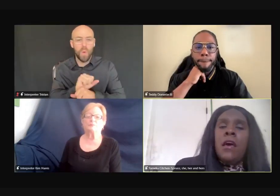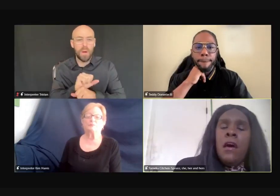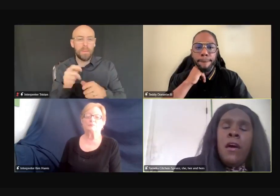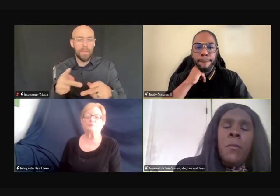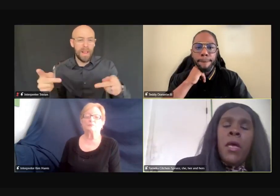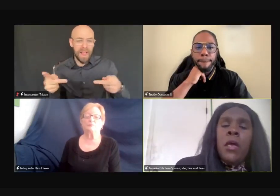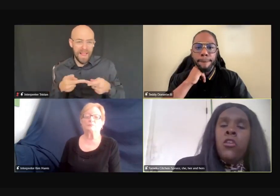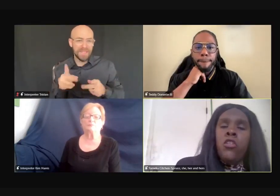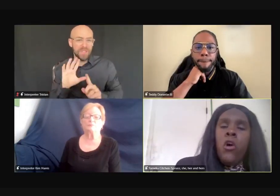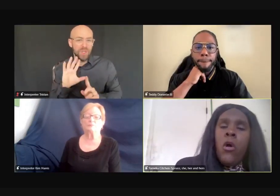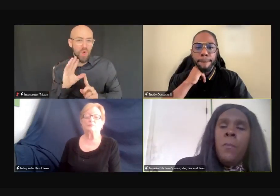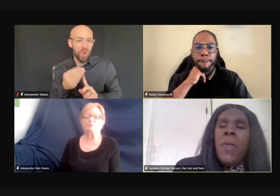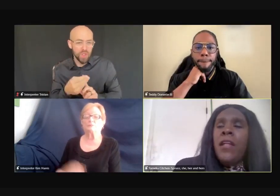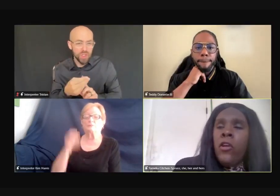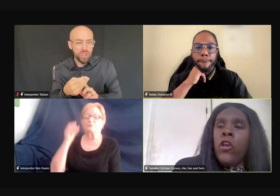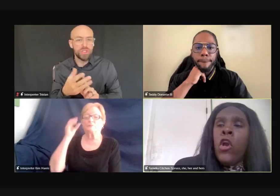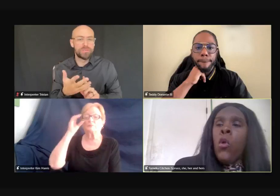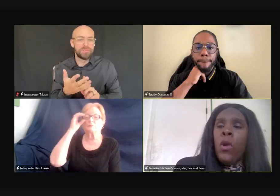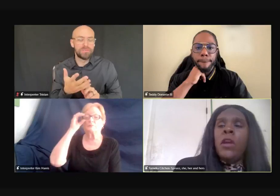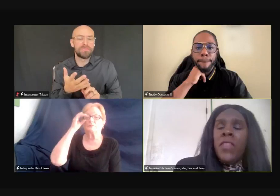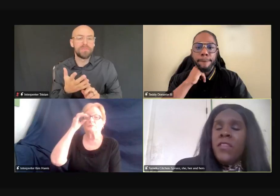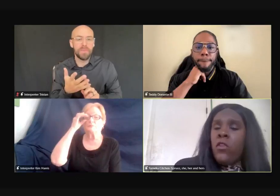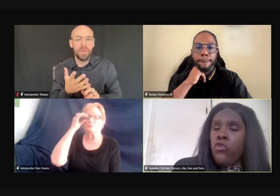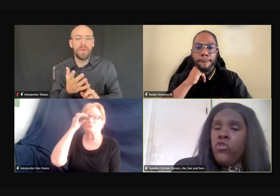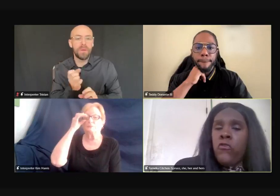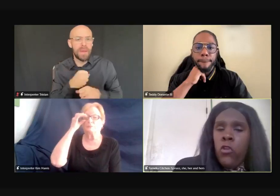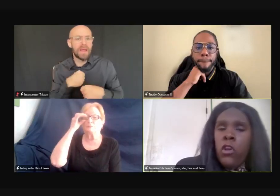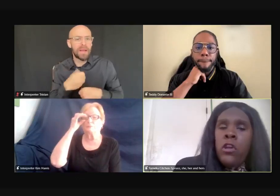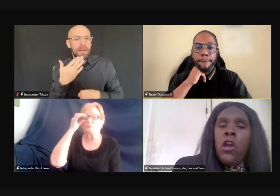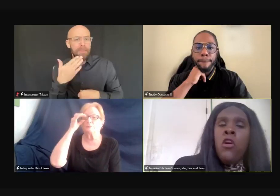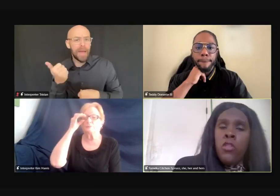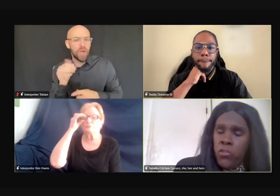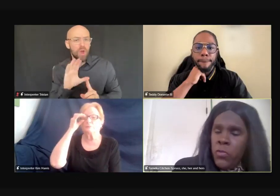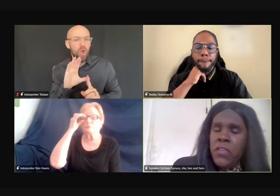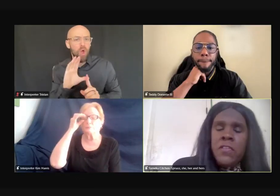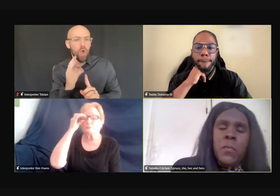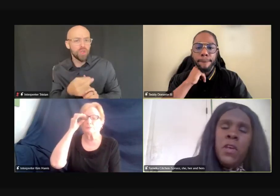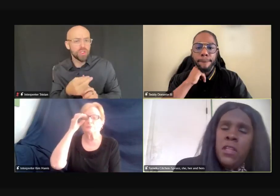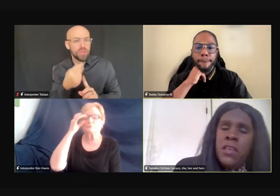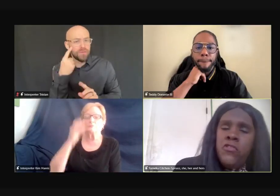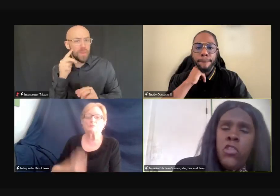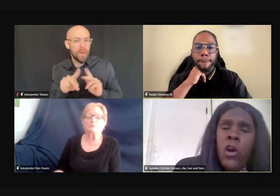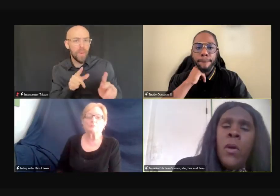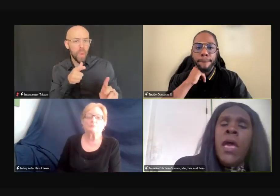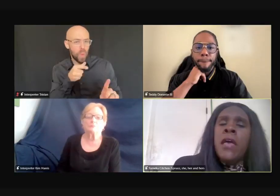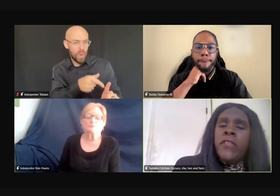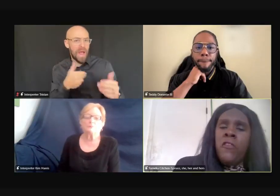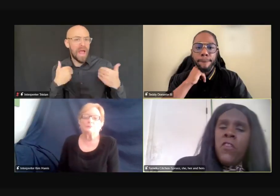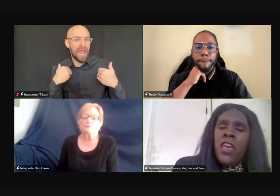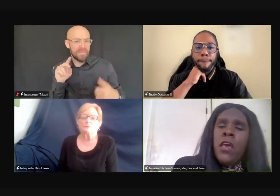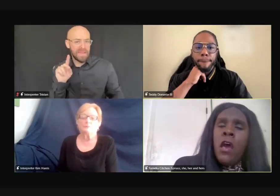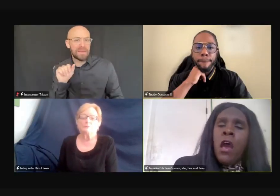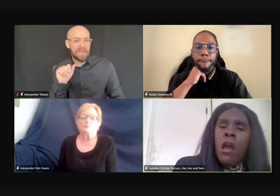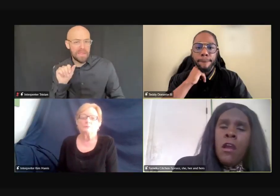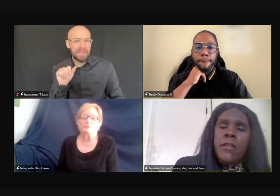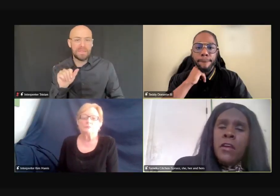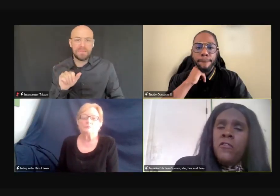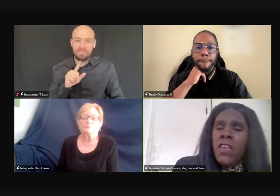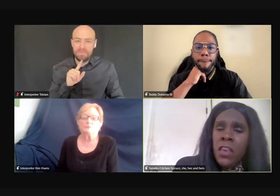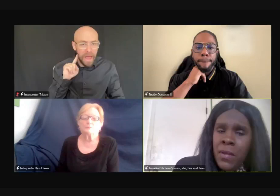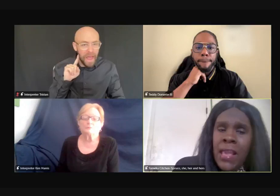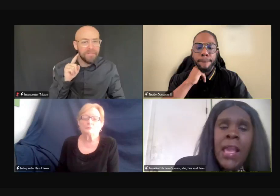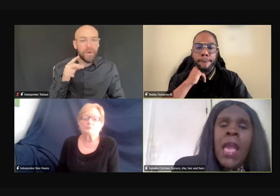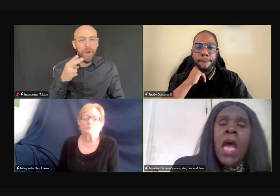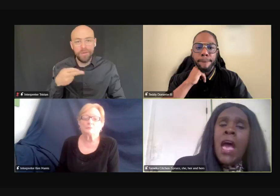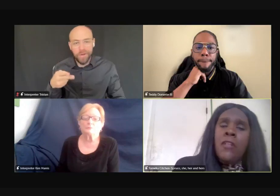creating, you know, a better workplace culture for those with disabilities, you know, deaf and hard